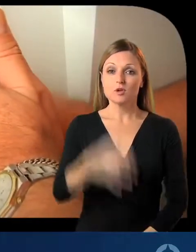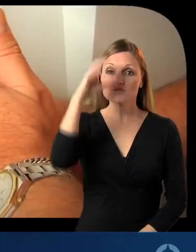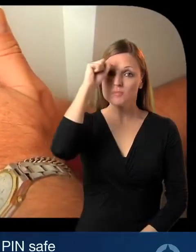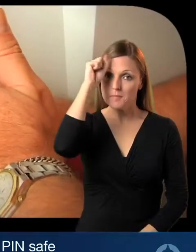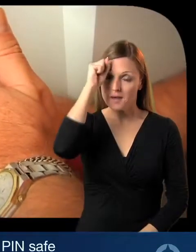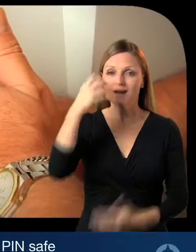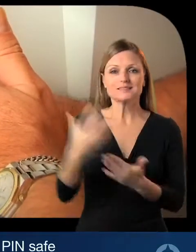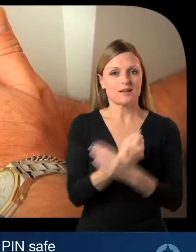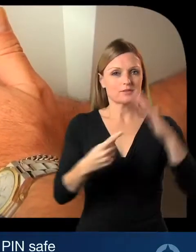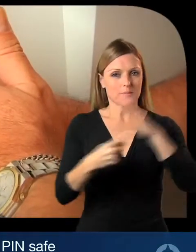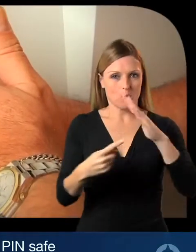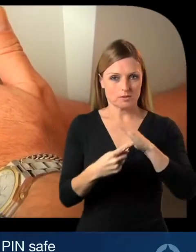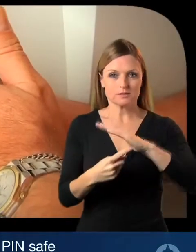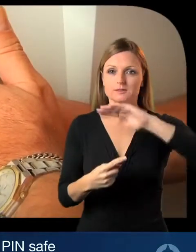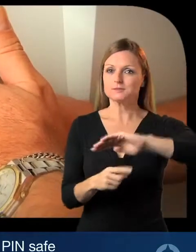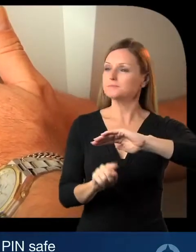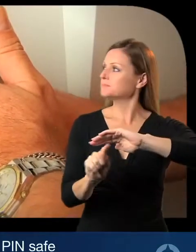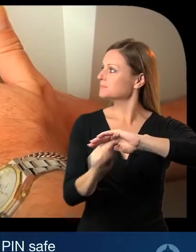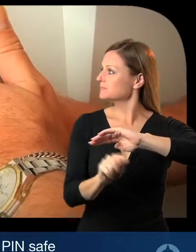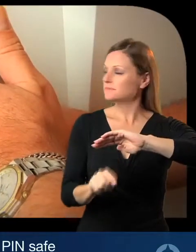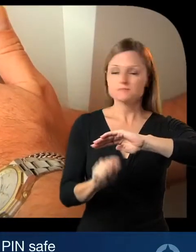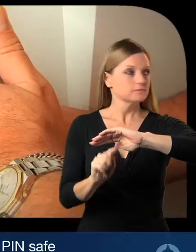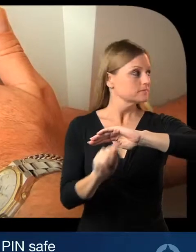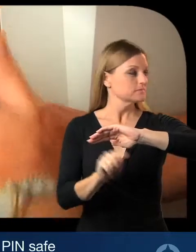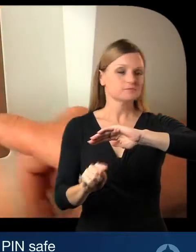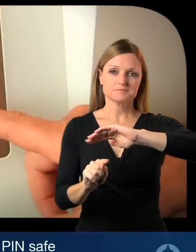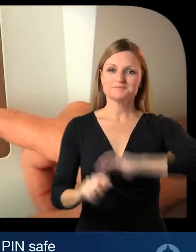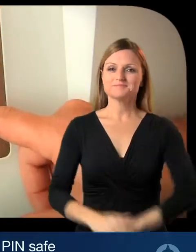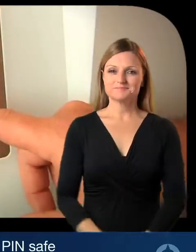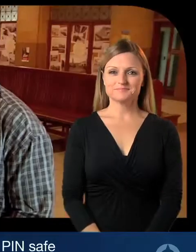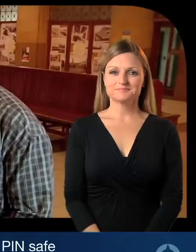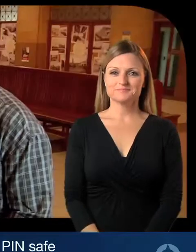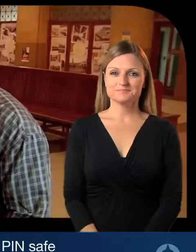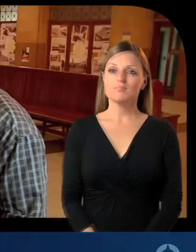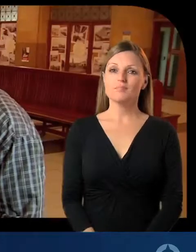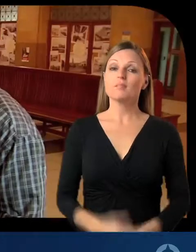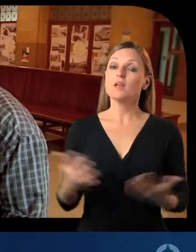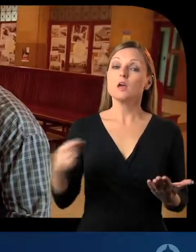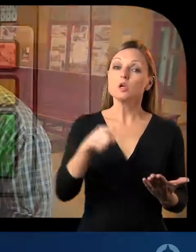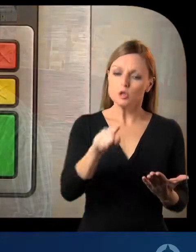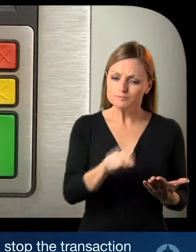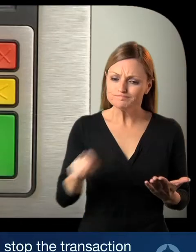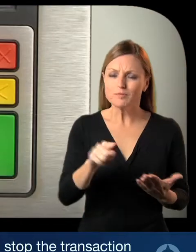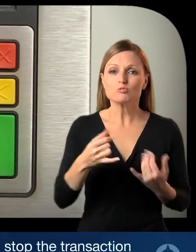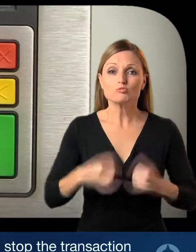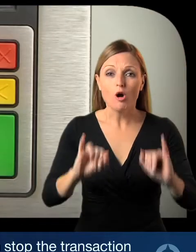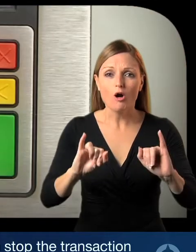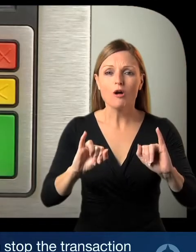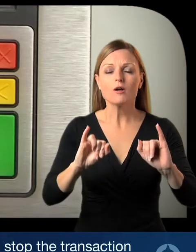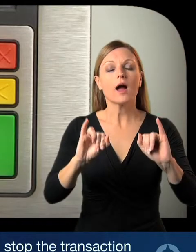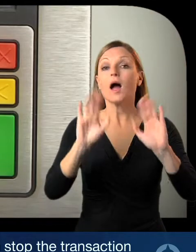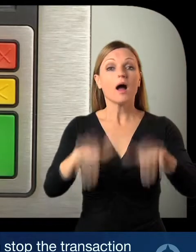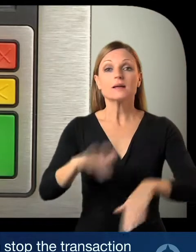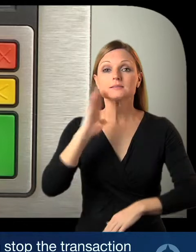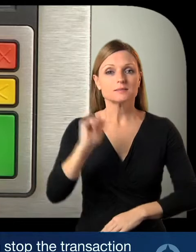make sure you always keep your pin safe by covering the pin pad during this step if you make a